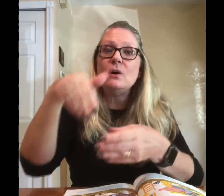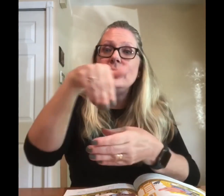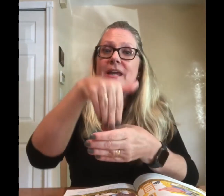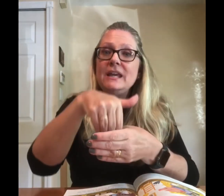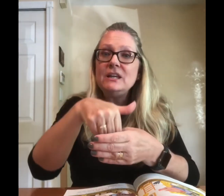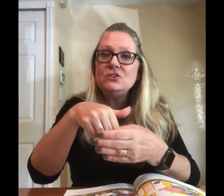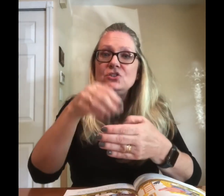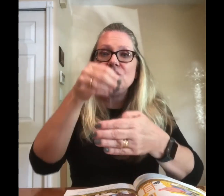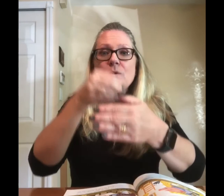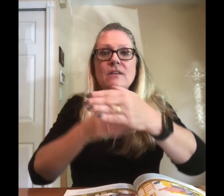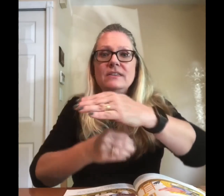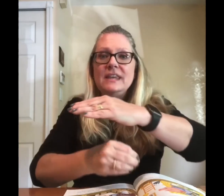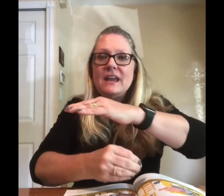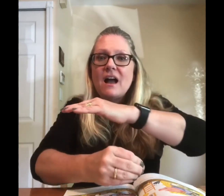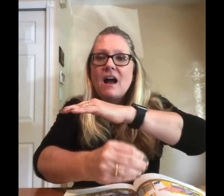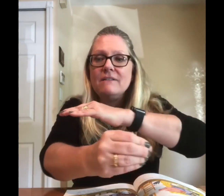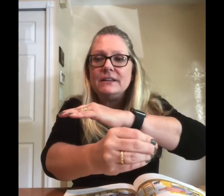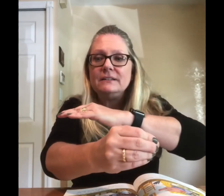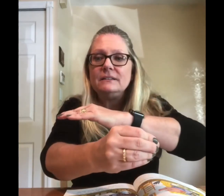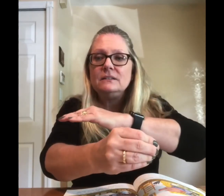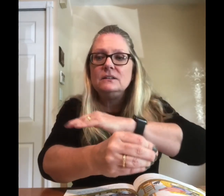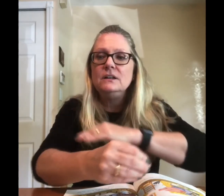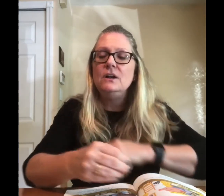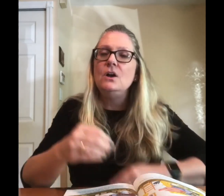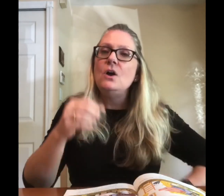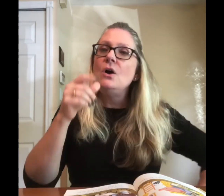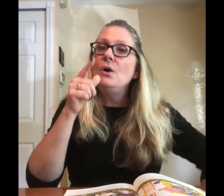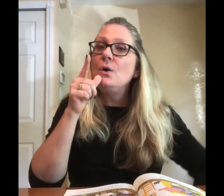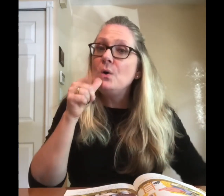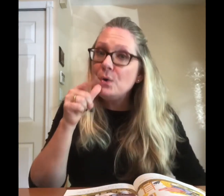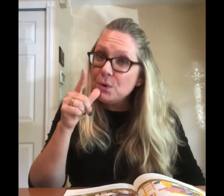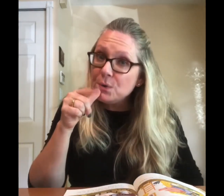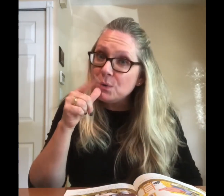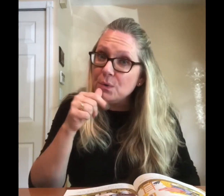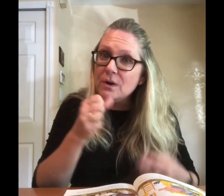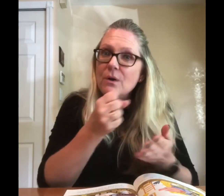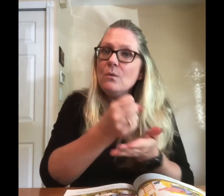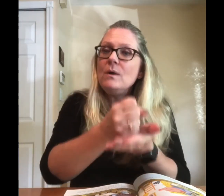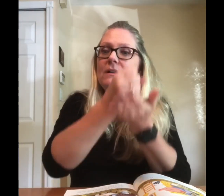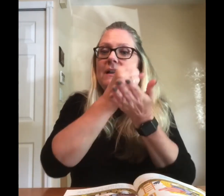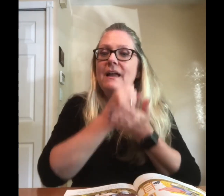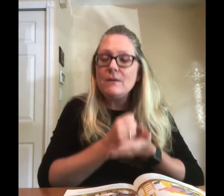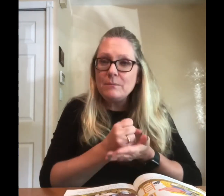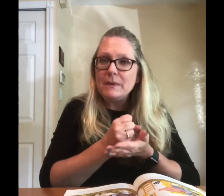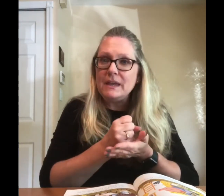into the oven who will help me